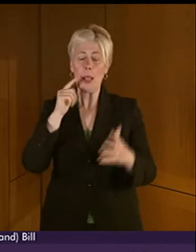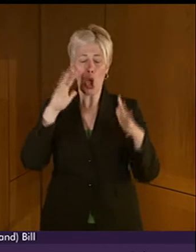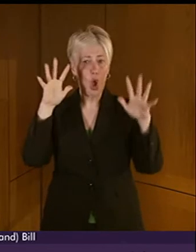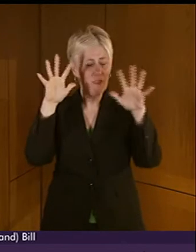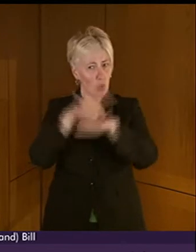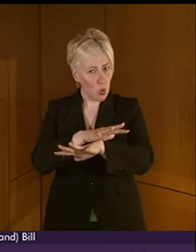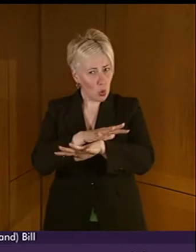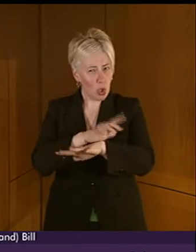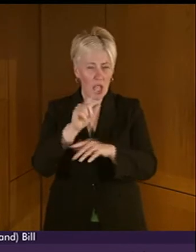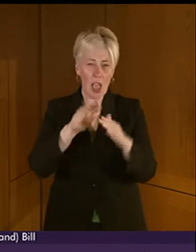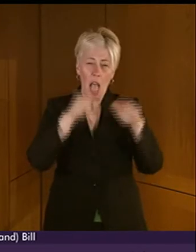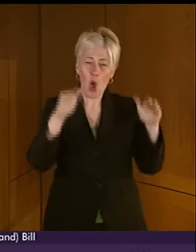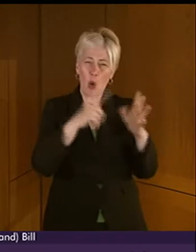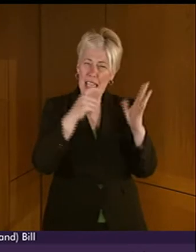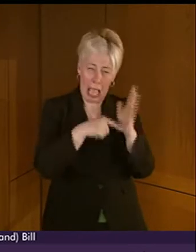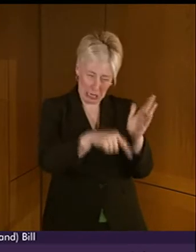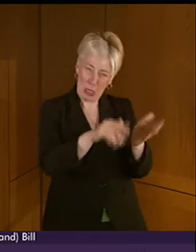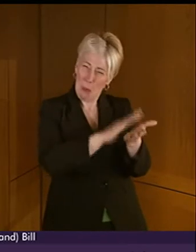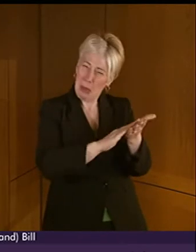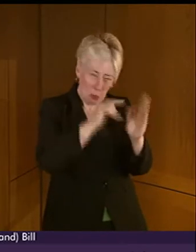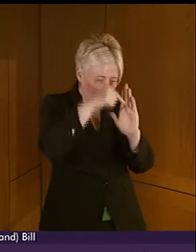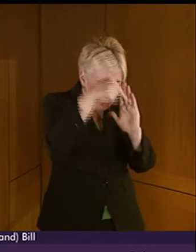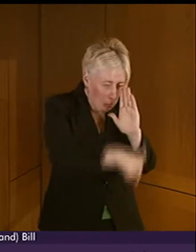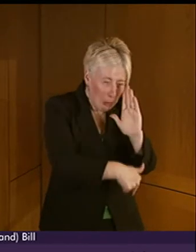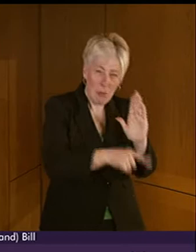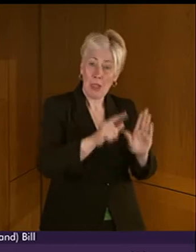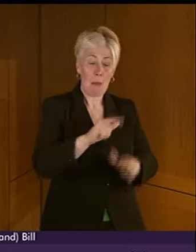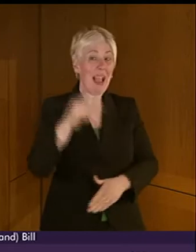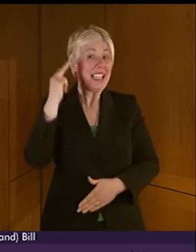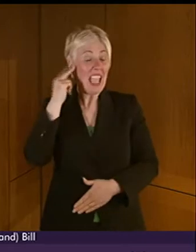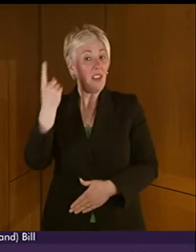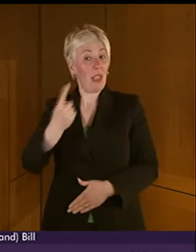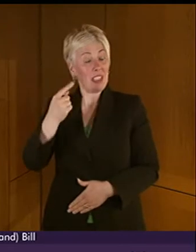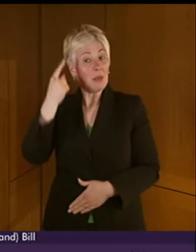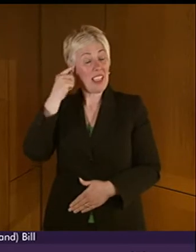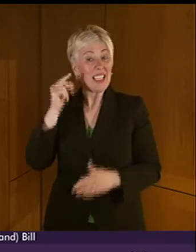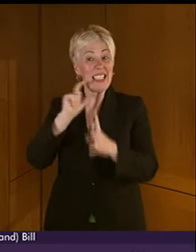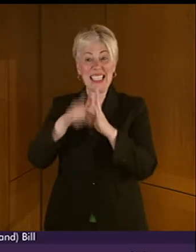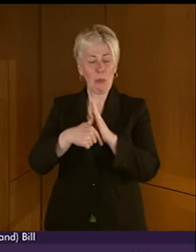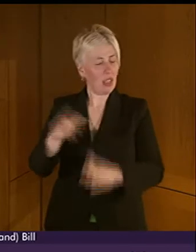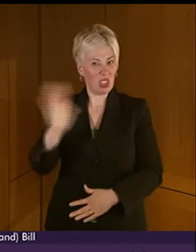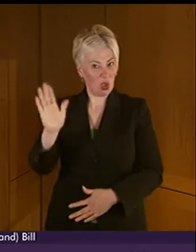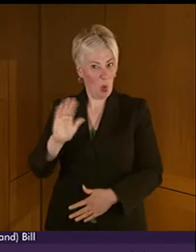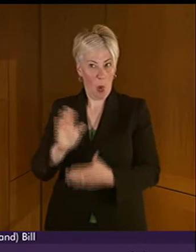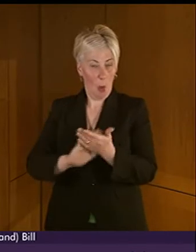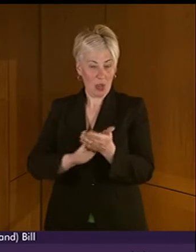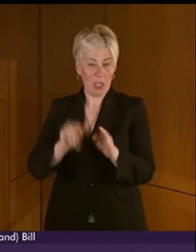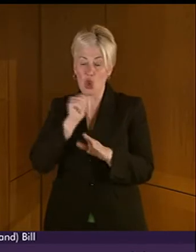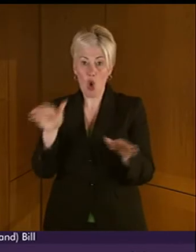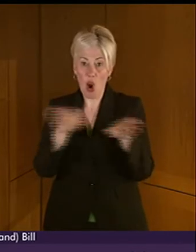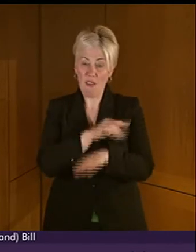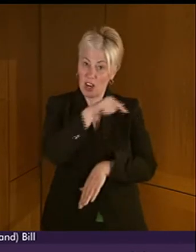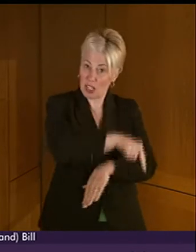covered under the Equality Act. I do not consider deaf people to be disabled or covered by that Act. This Bill is necessary